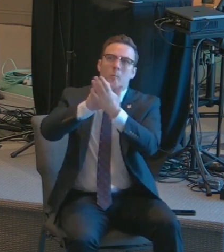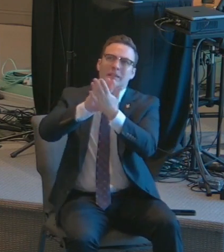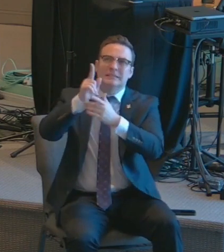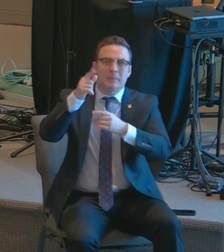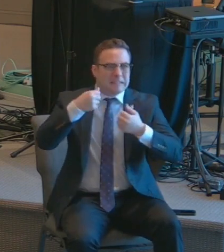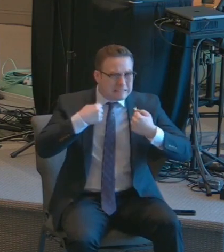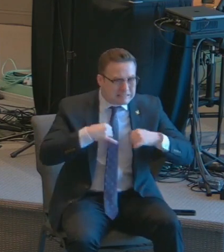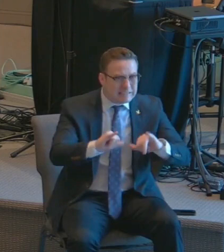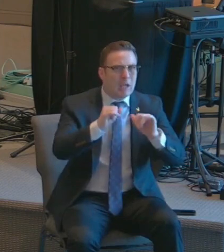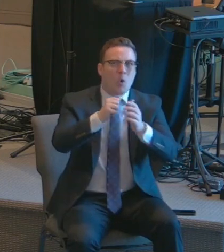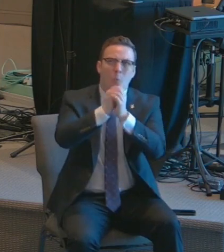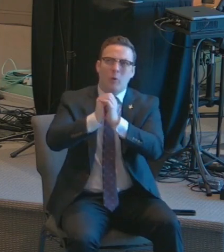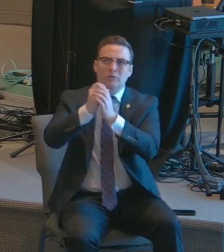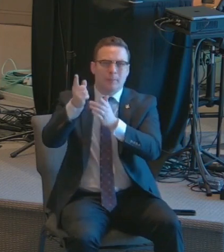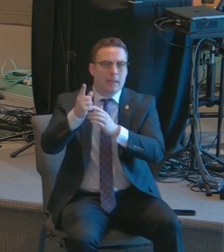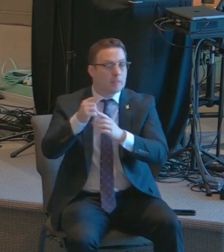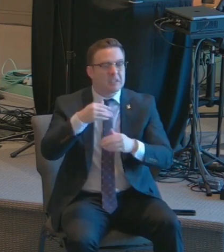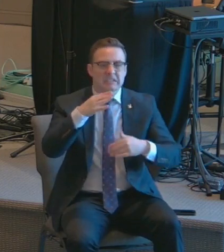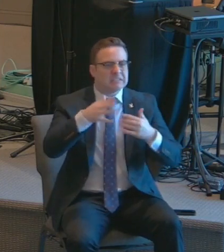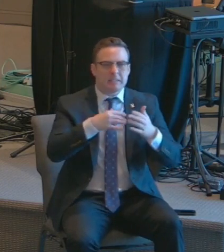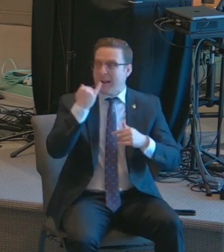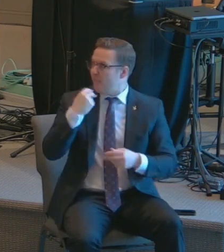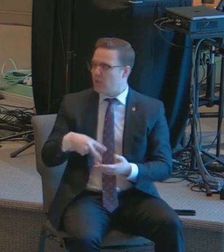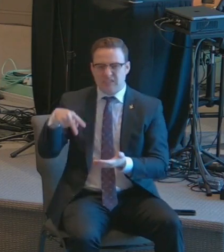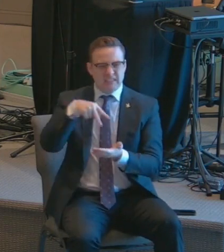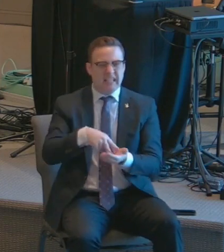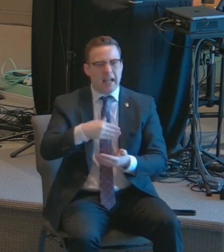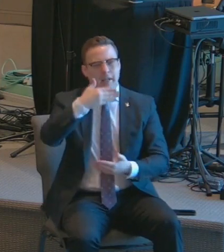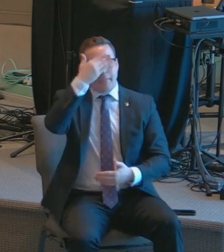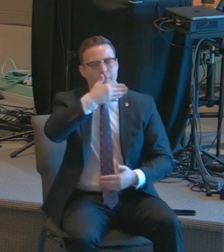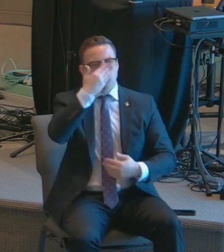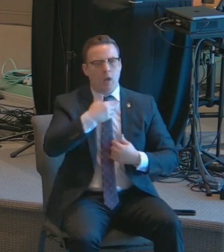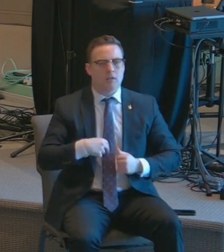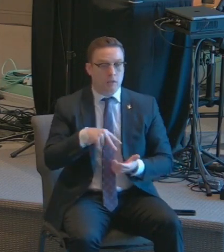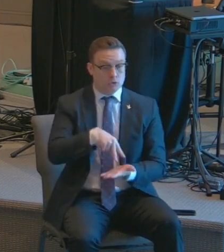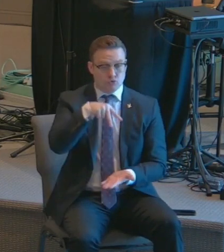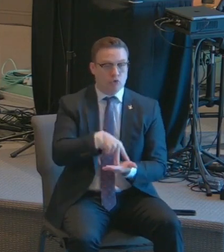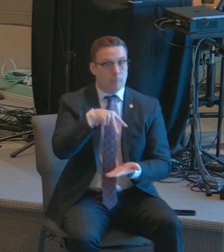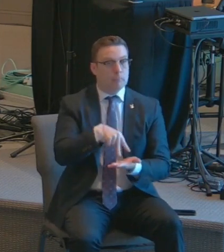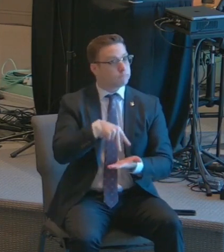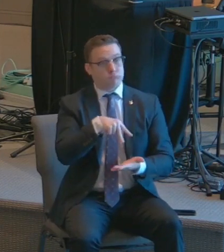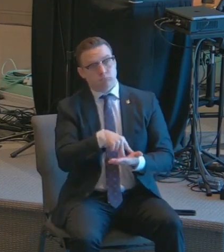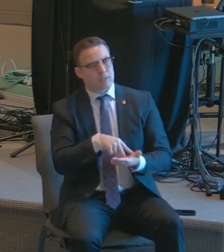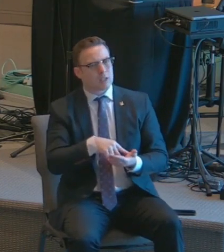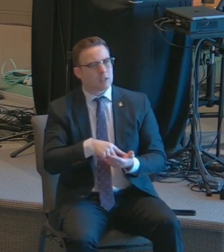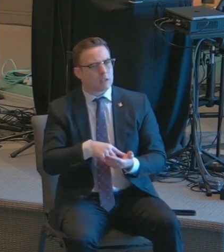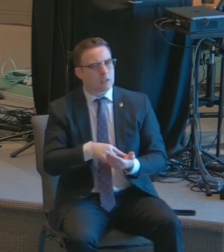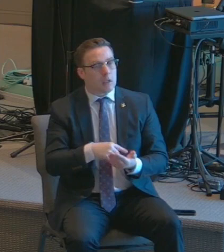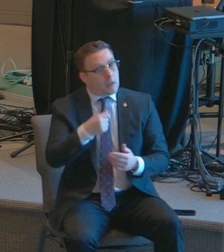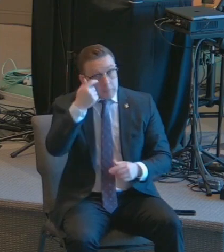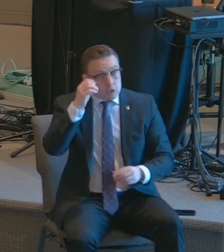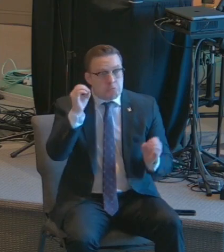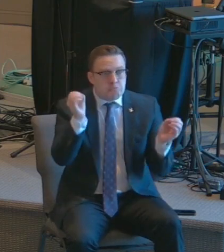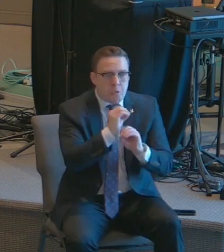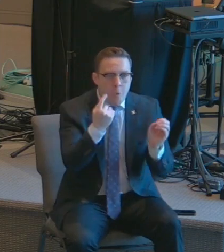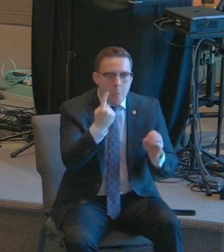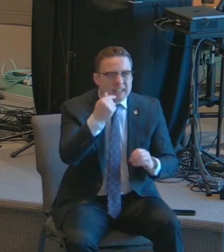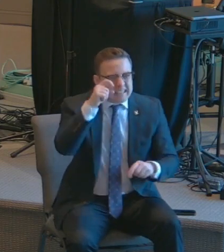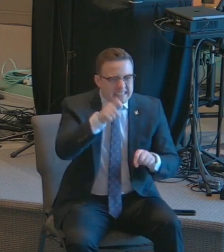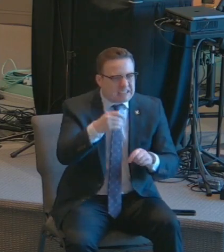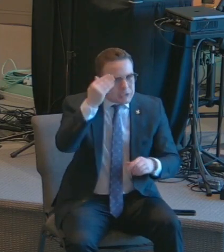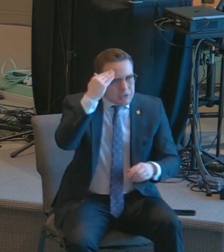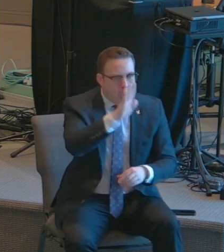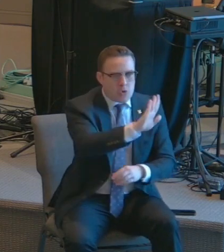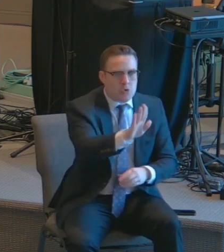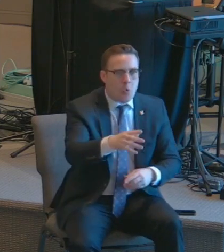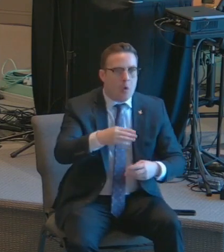that no matter what's going on, that you could be right up front right here and just jumping up and down. Because no one has to know what's going on, but I know and